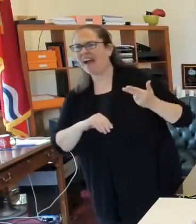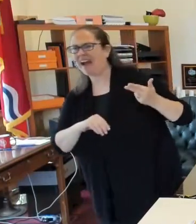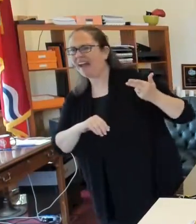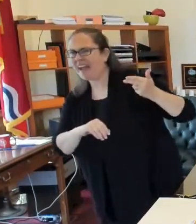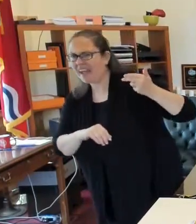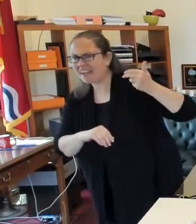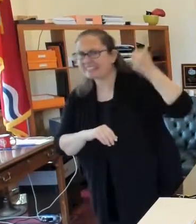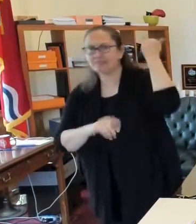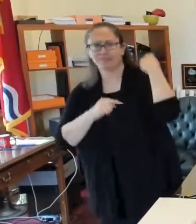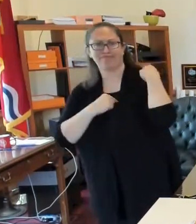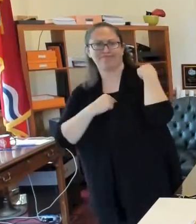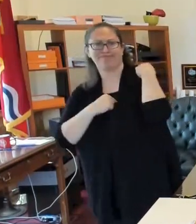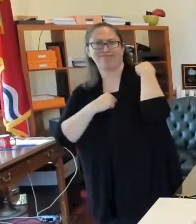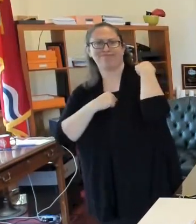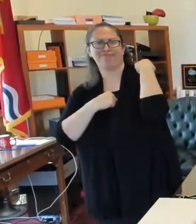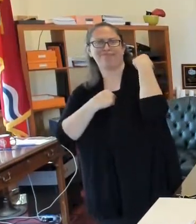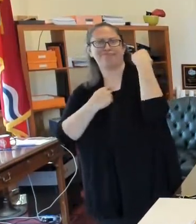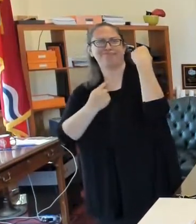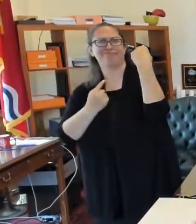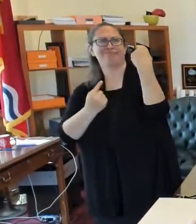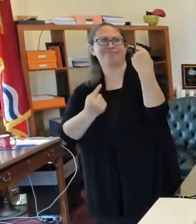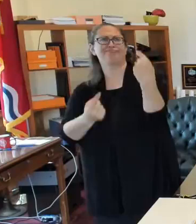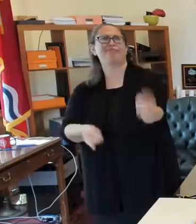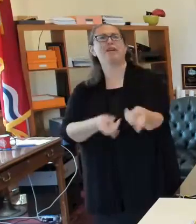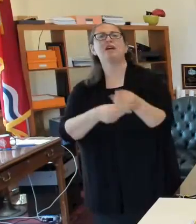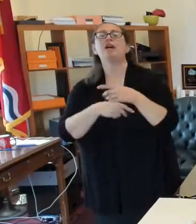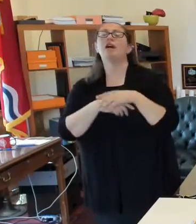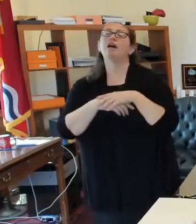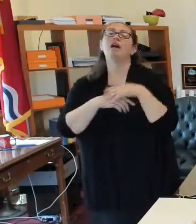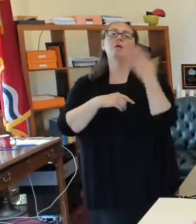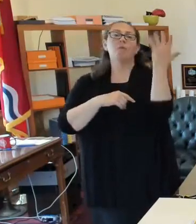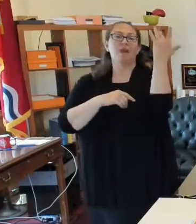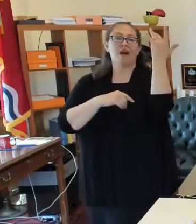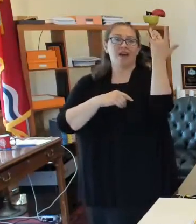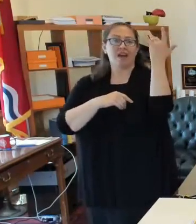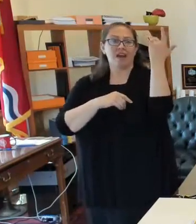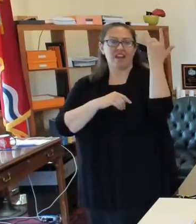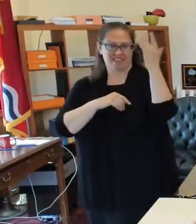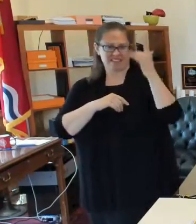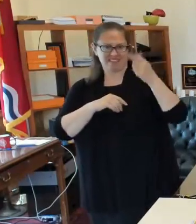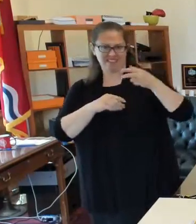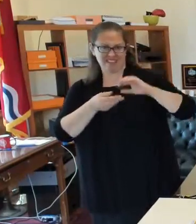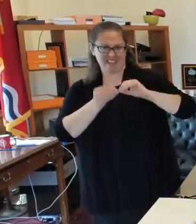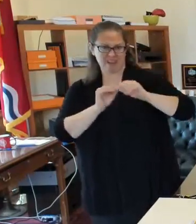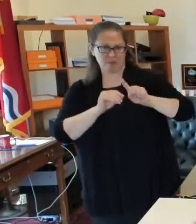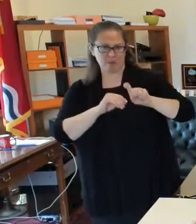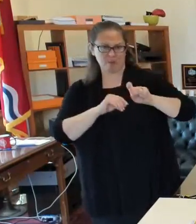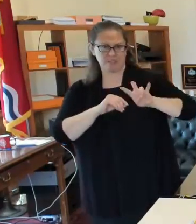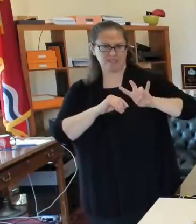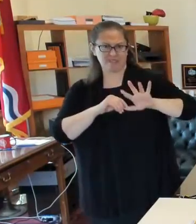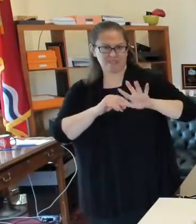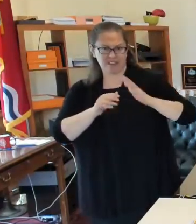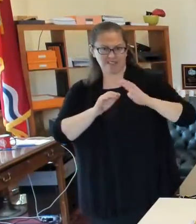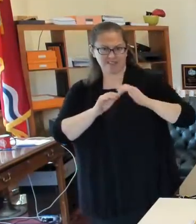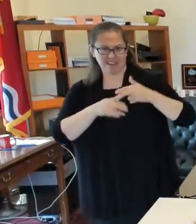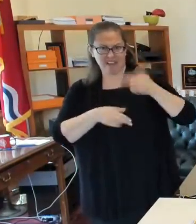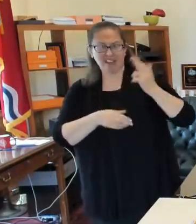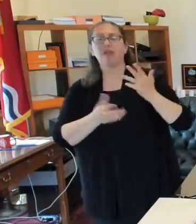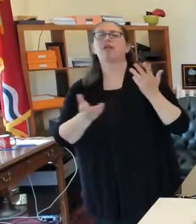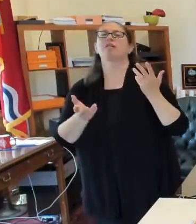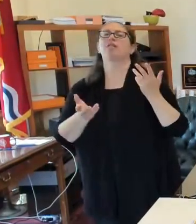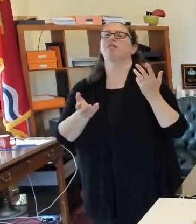ever had. And it all has to do with how we're learning about cases from